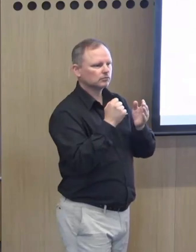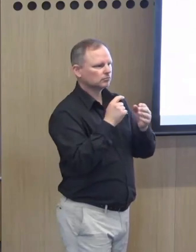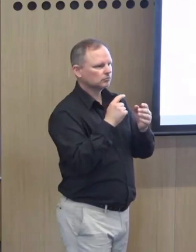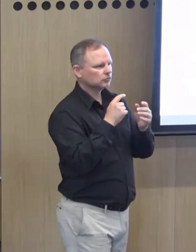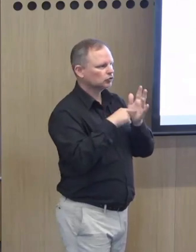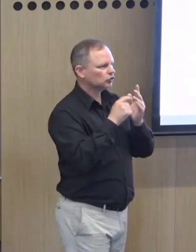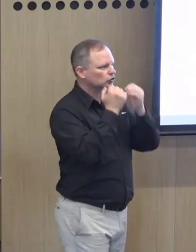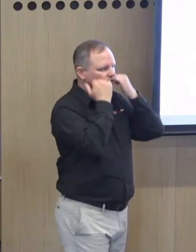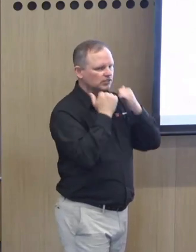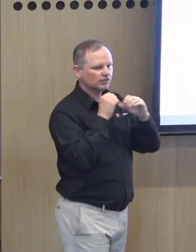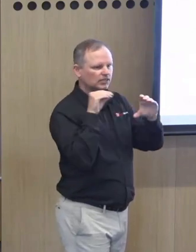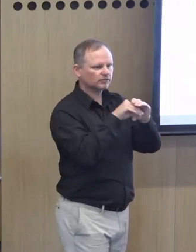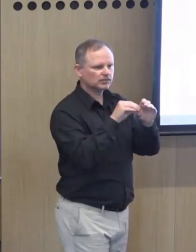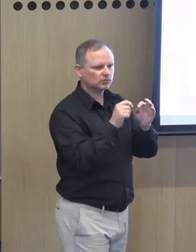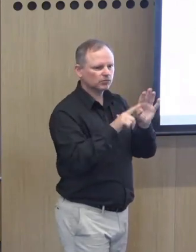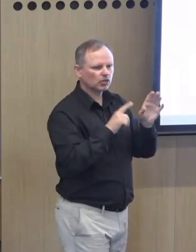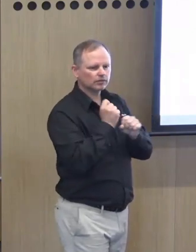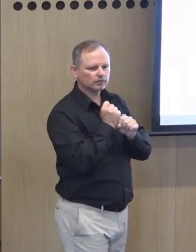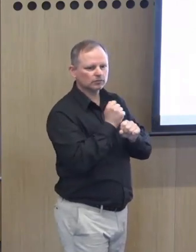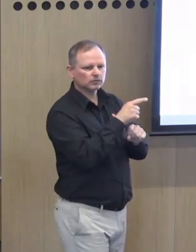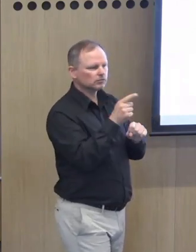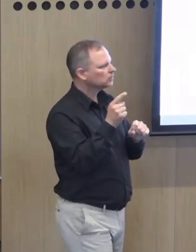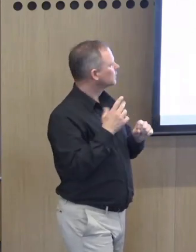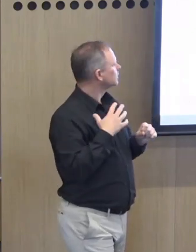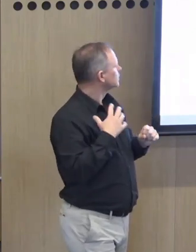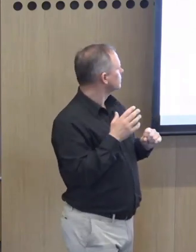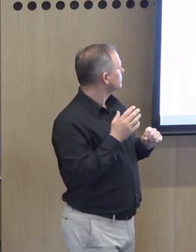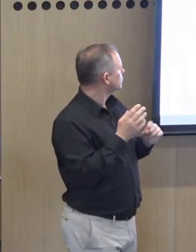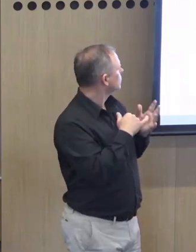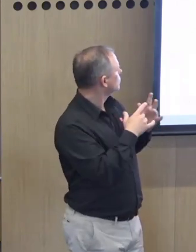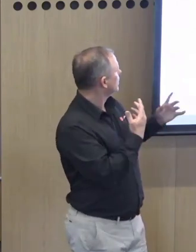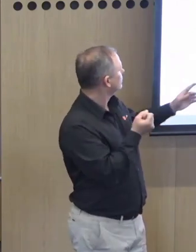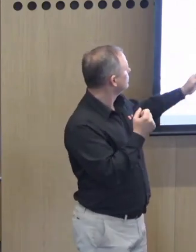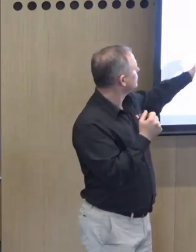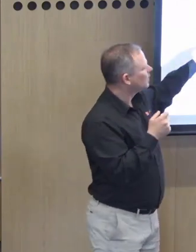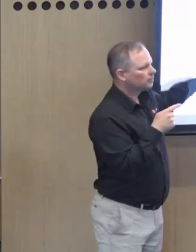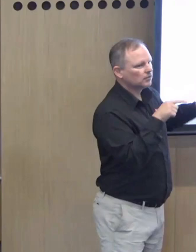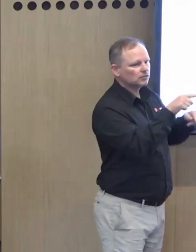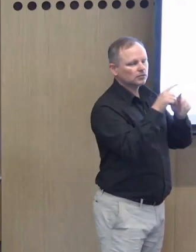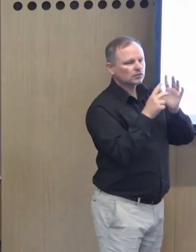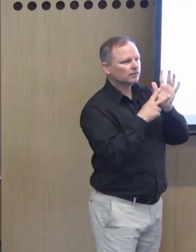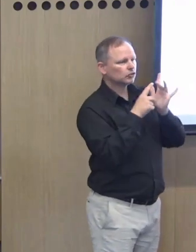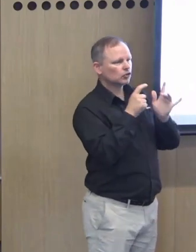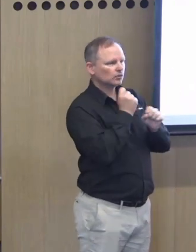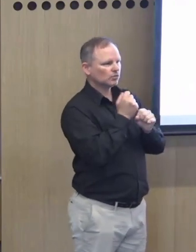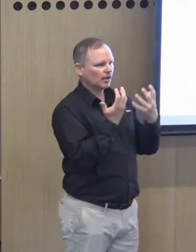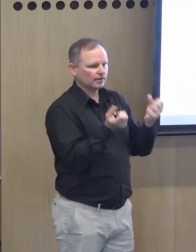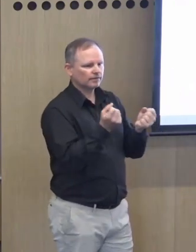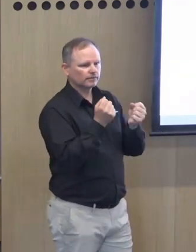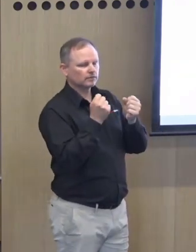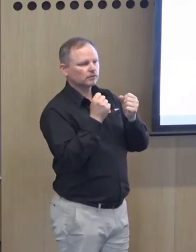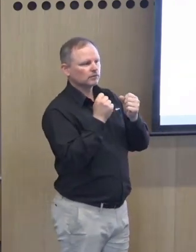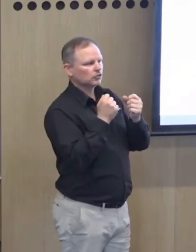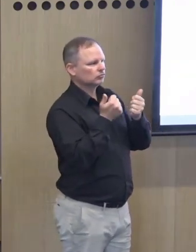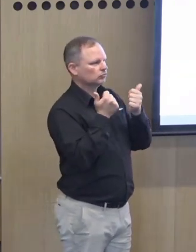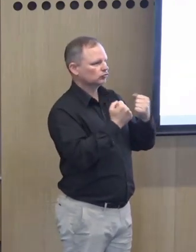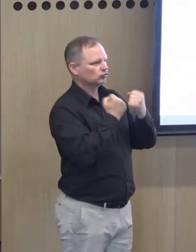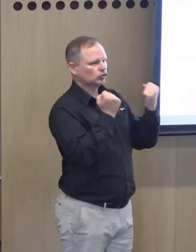don't have enough numbers to provide clear justifications. But we can say that the Victorian government does